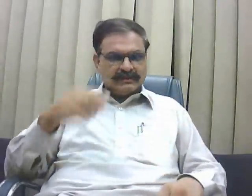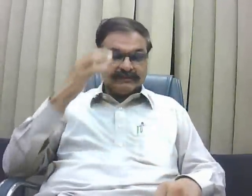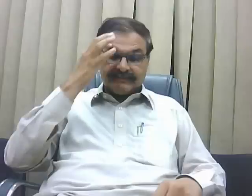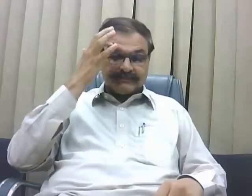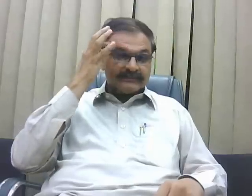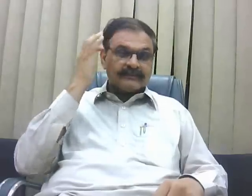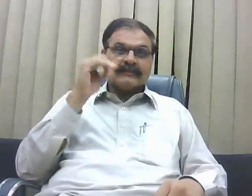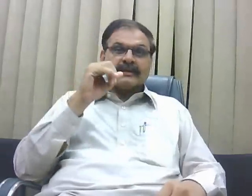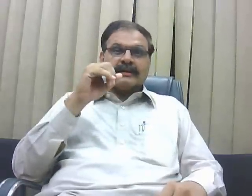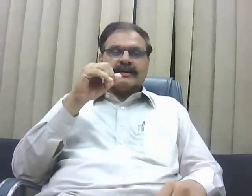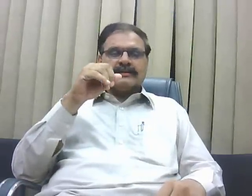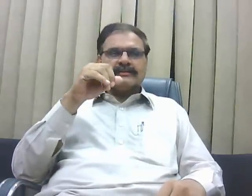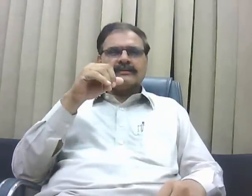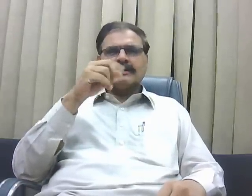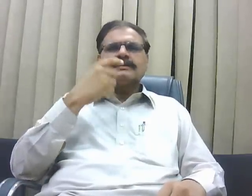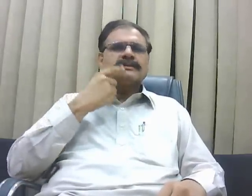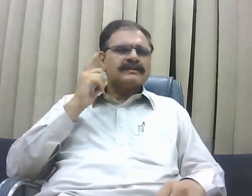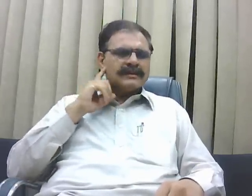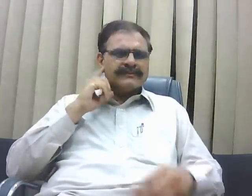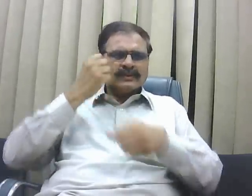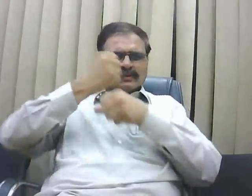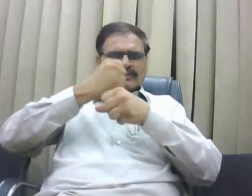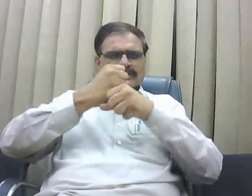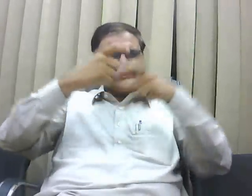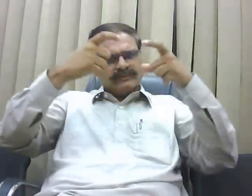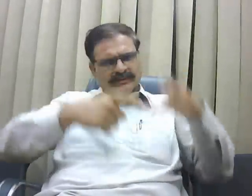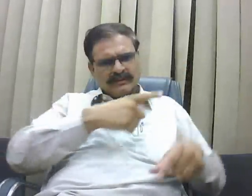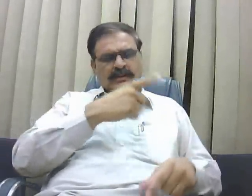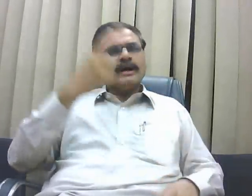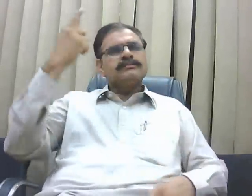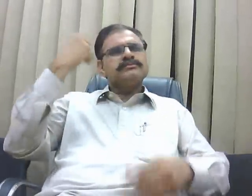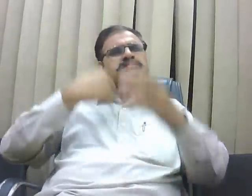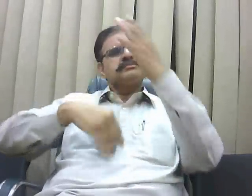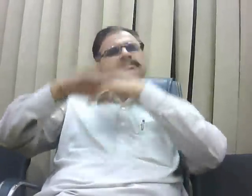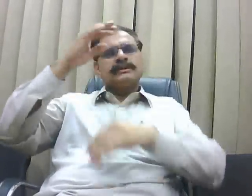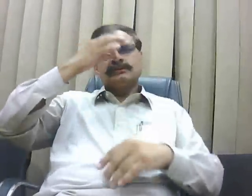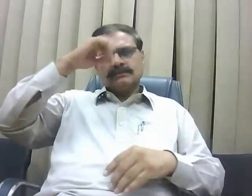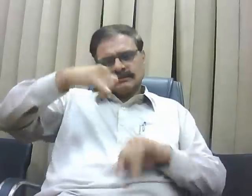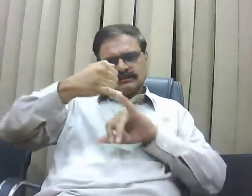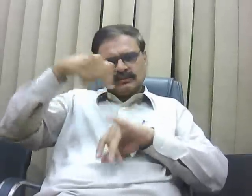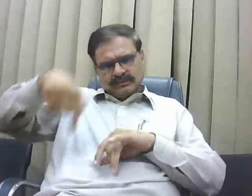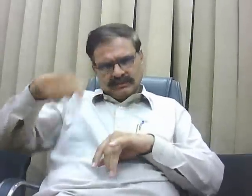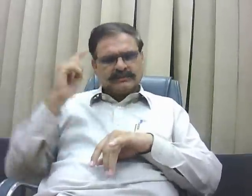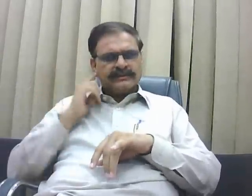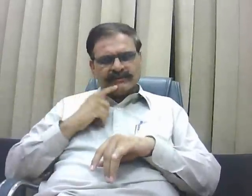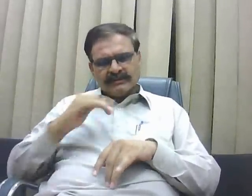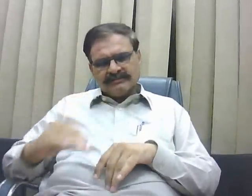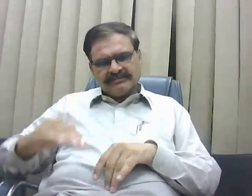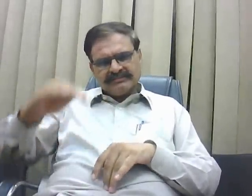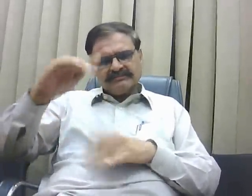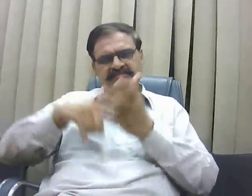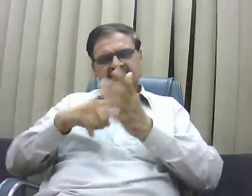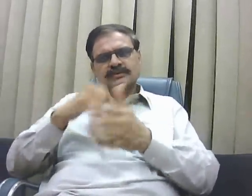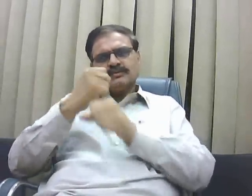machines fight with the humans, and after beating humans, they use the human brains as their food.